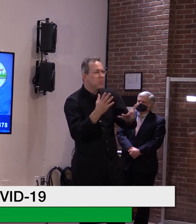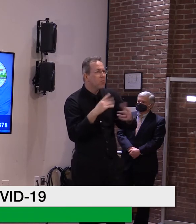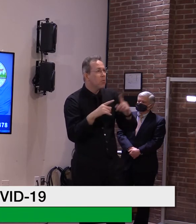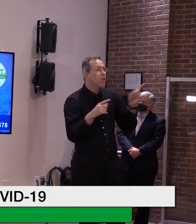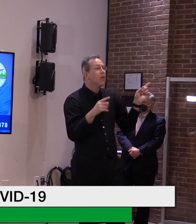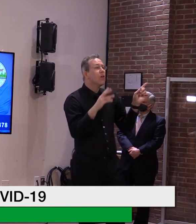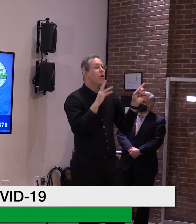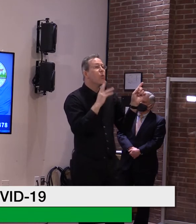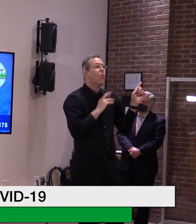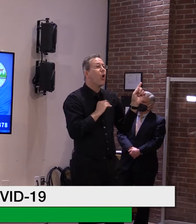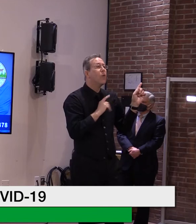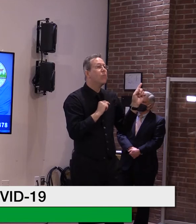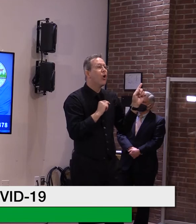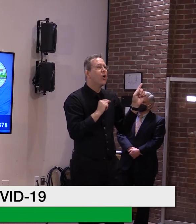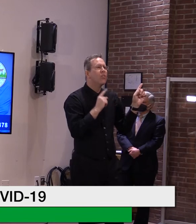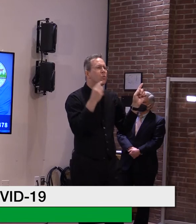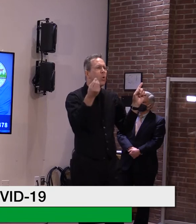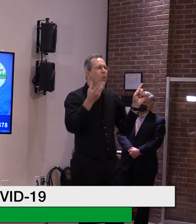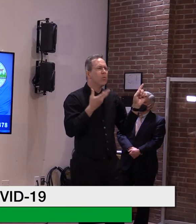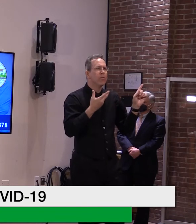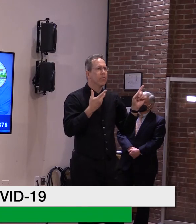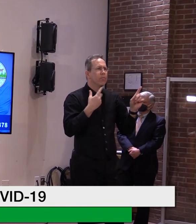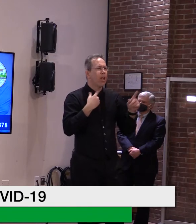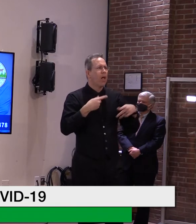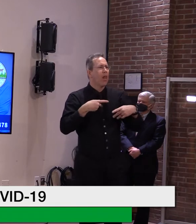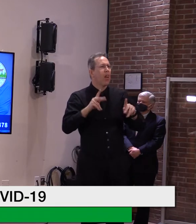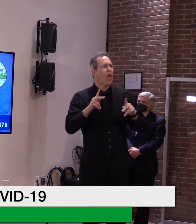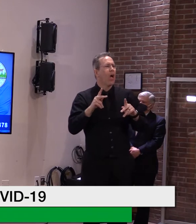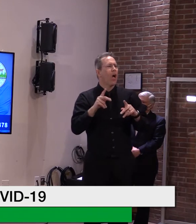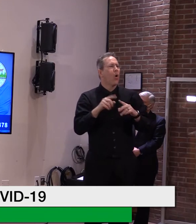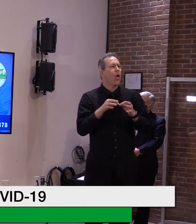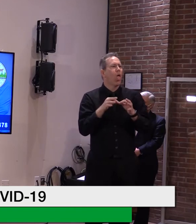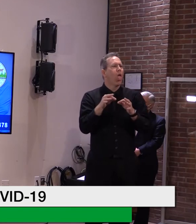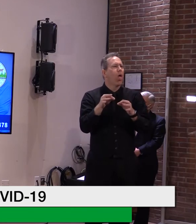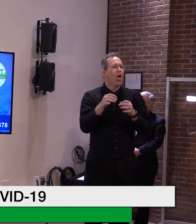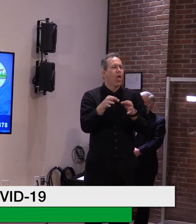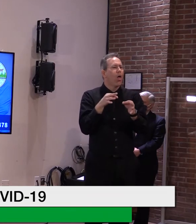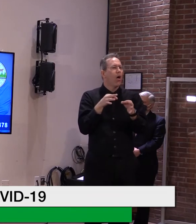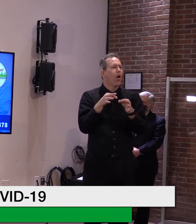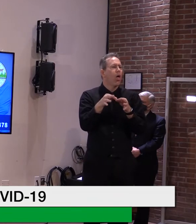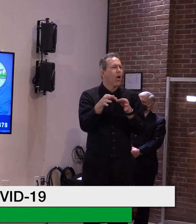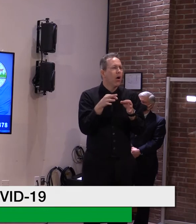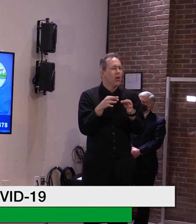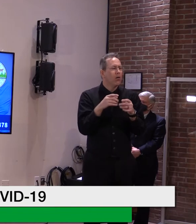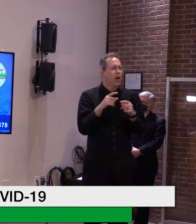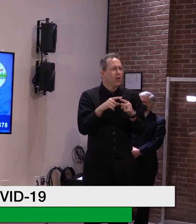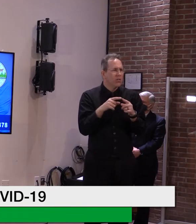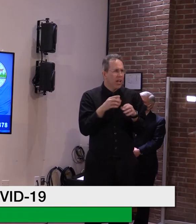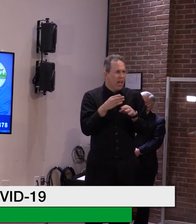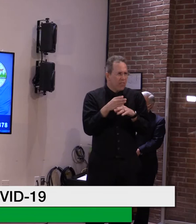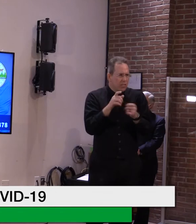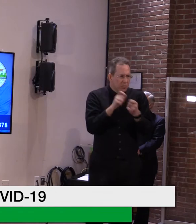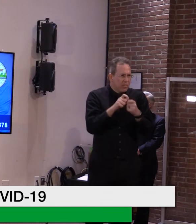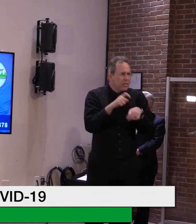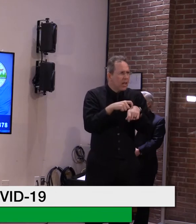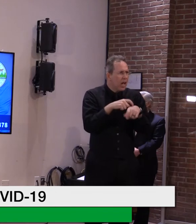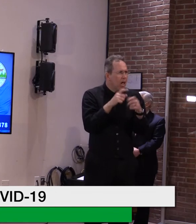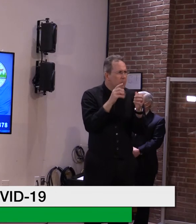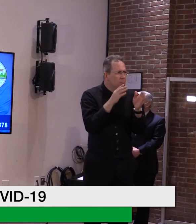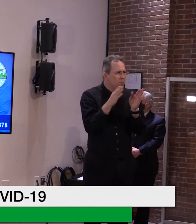30th, which meant that, uh, since she had gotten vaccinated, um,